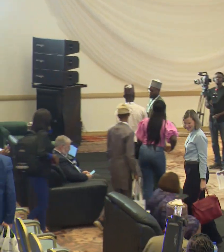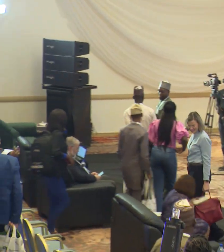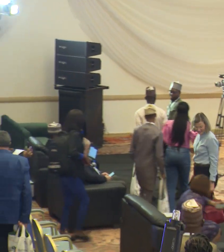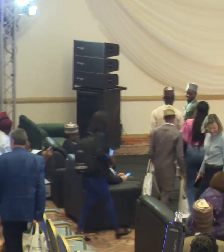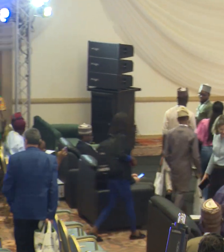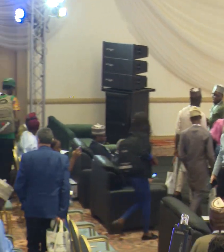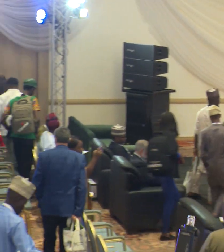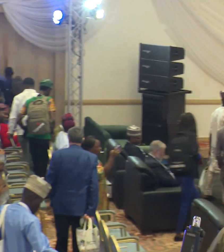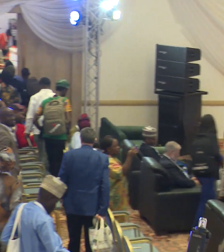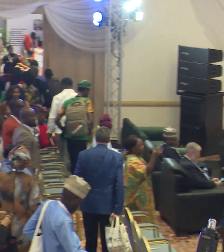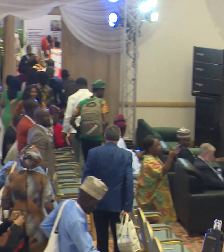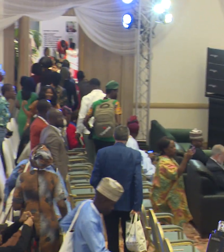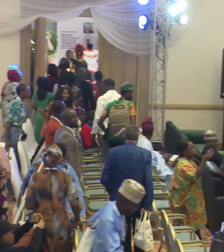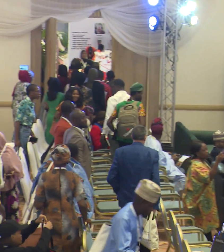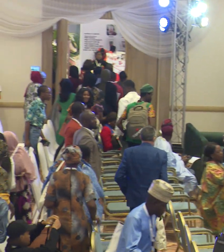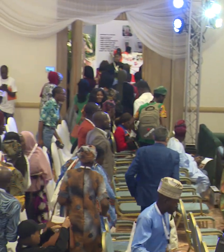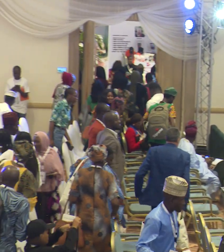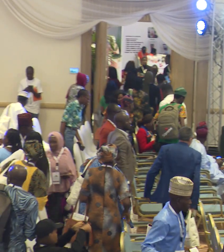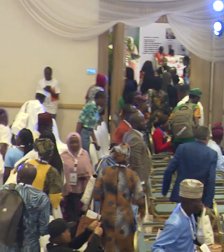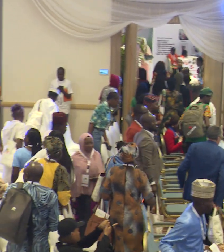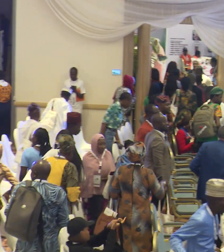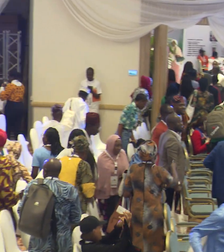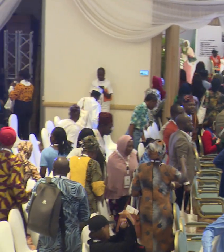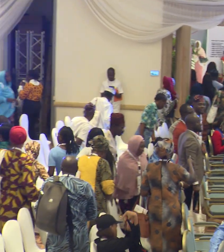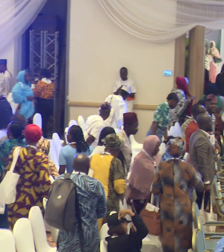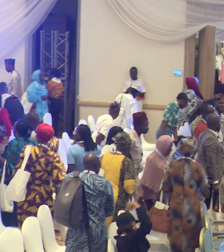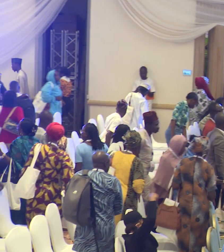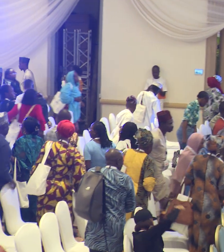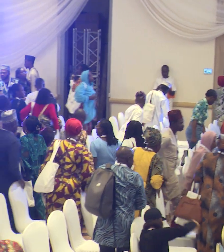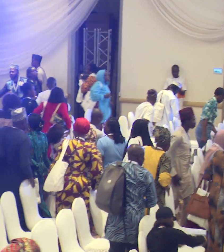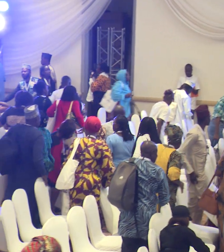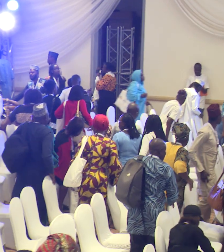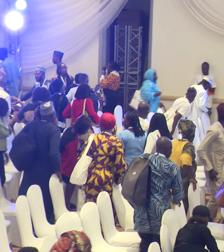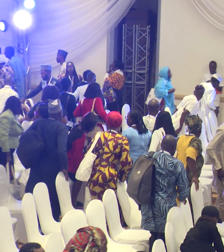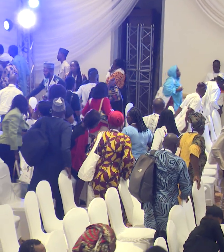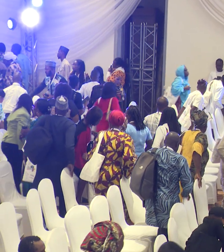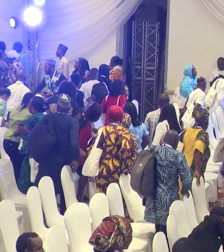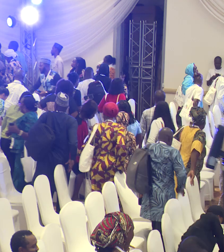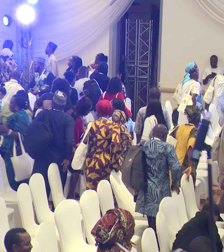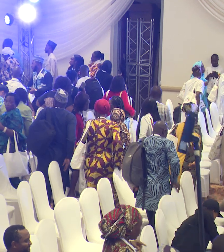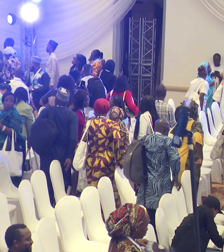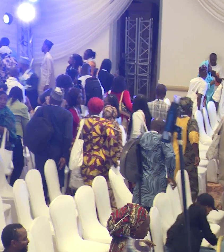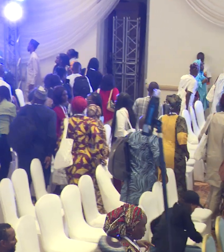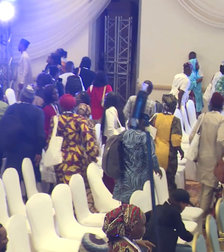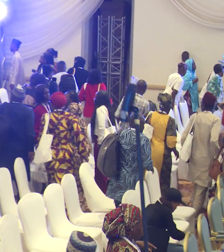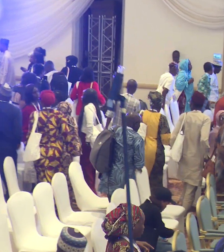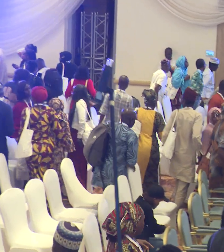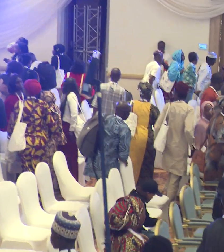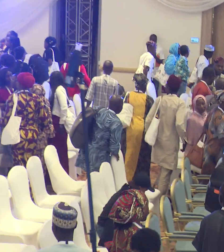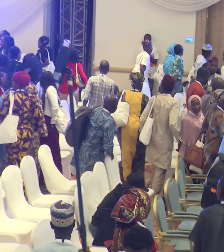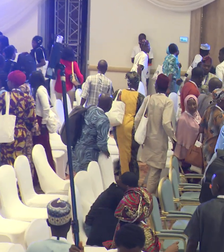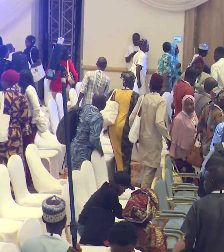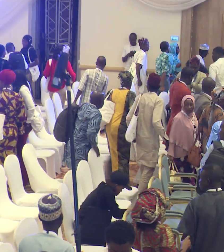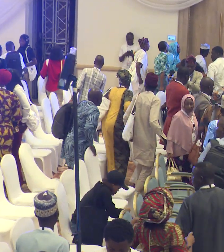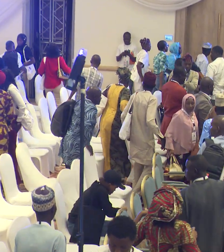me. And to my amazing sign language interpreters, I'd say well done. Do have a good night.